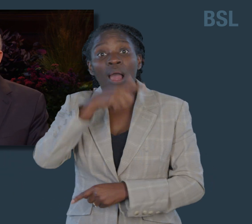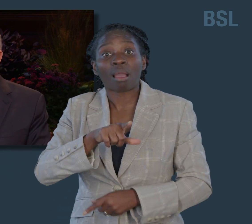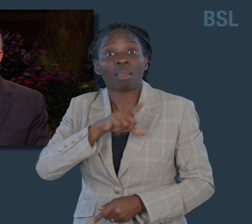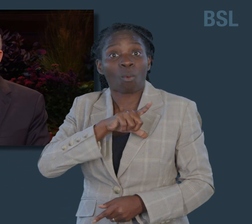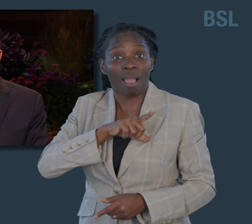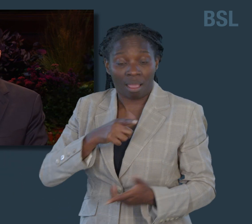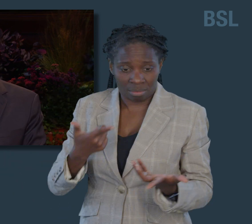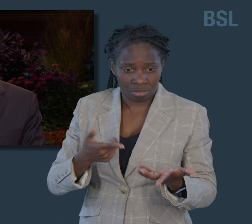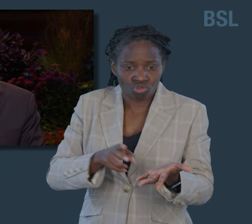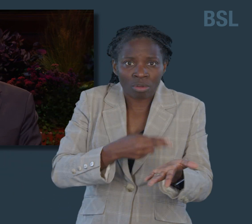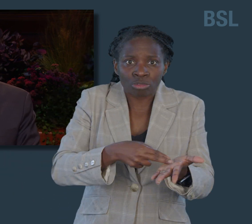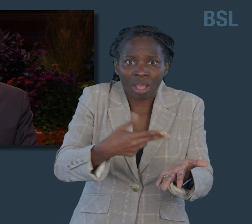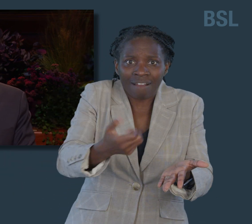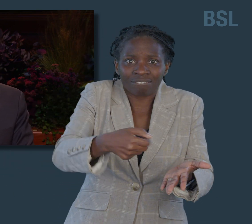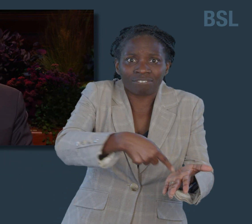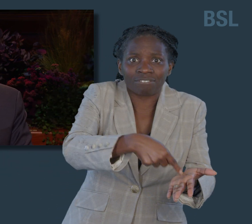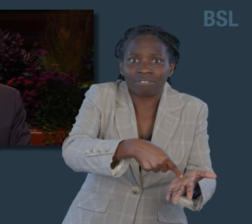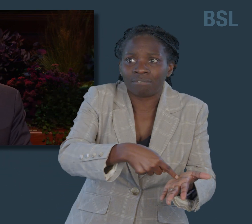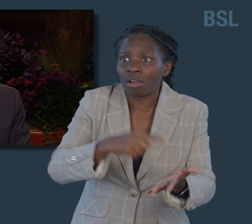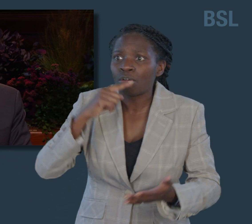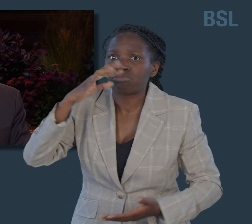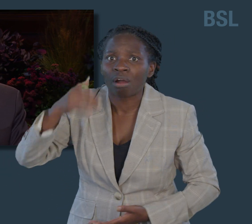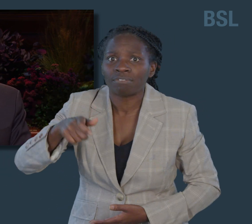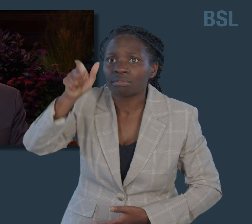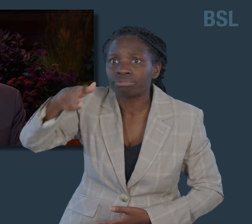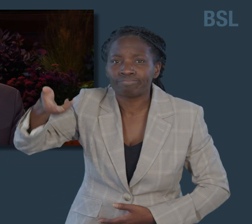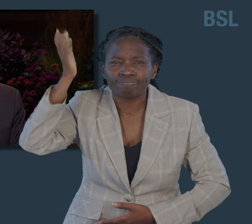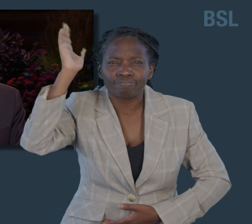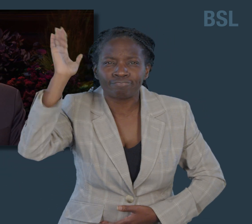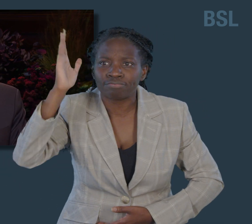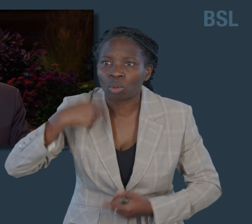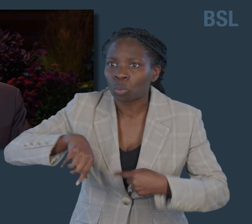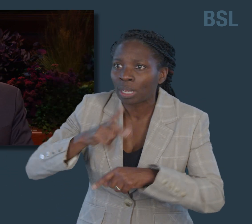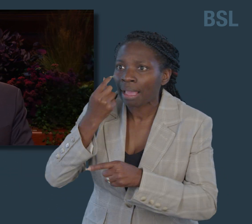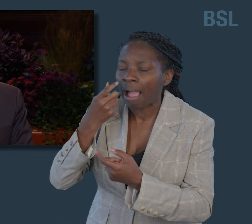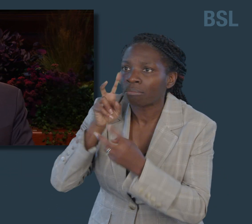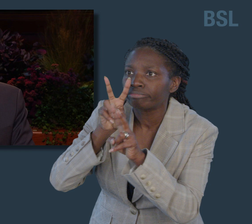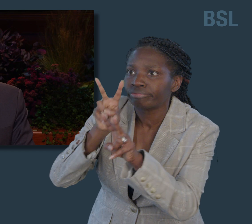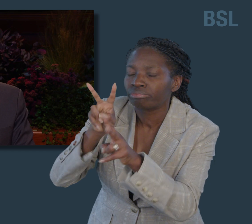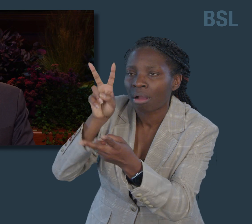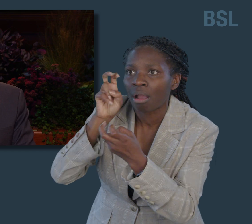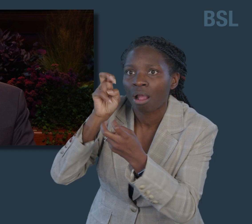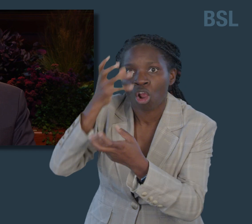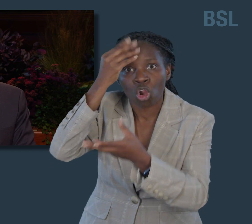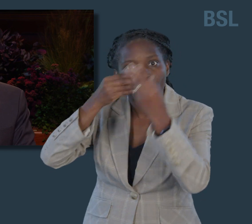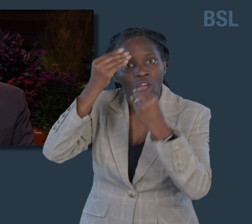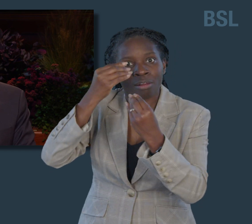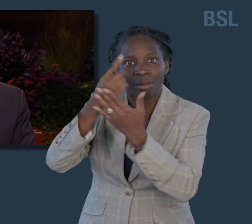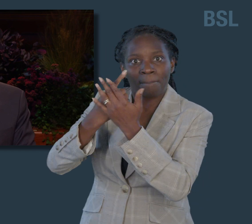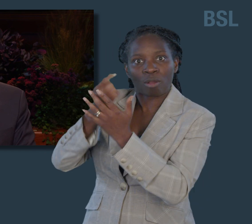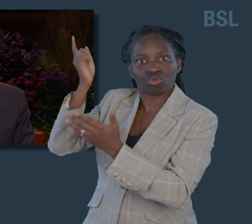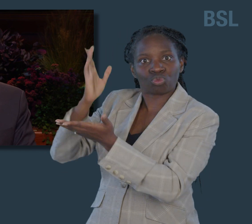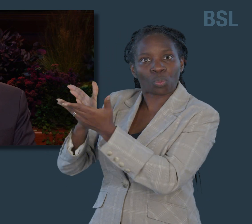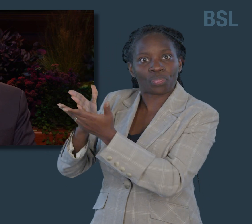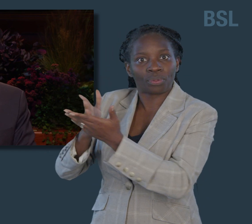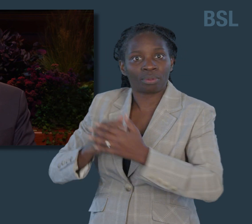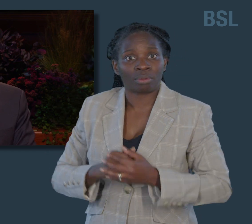guidance from living prophets to help us understand God's truth. If clarification beyond what we have is needed, God